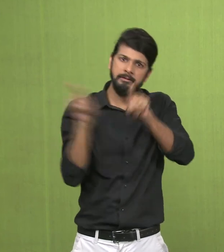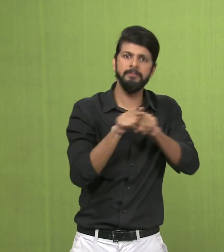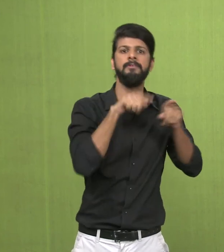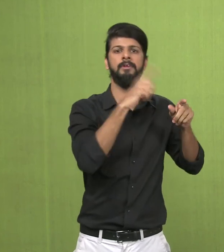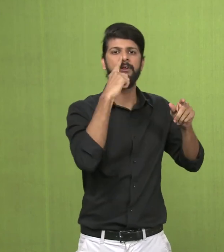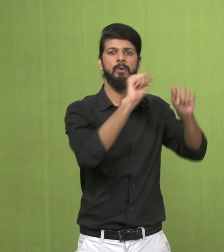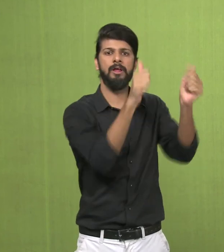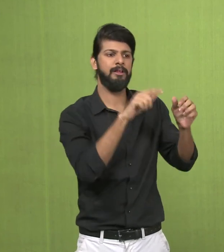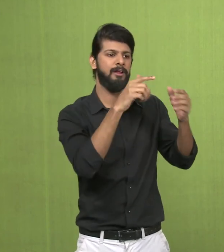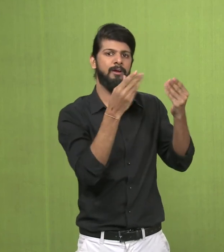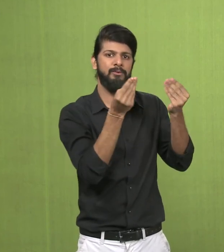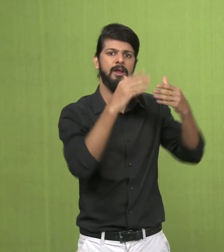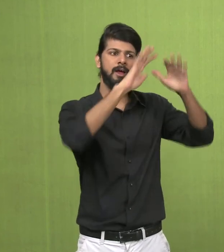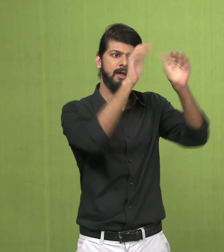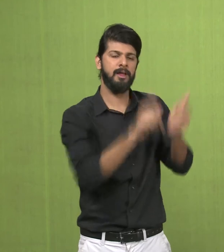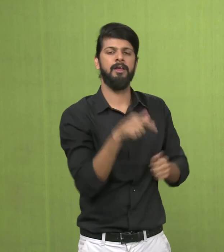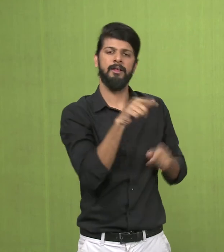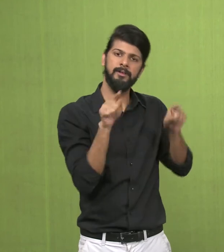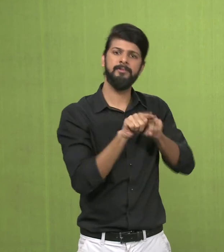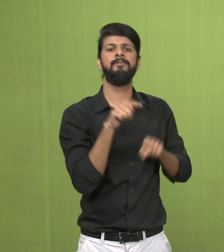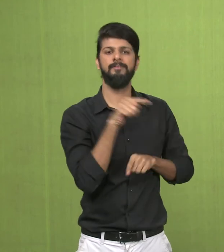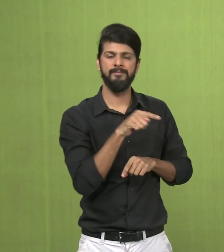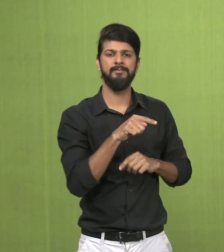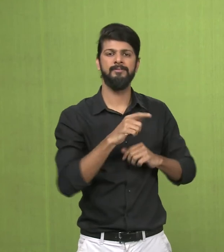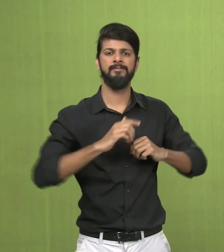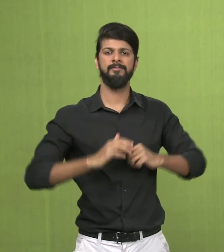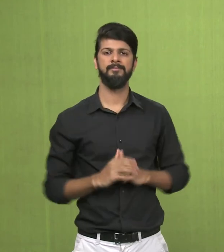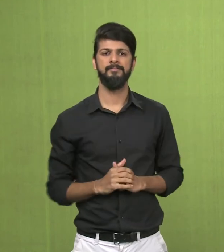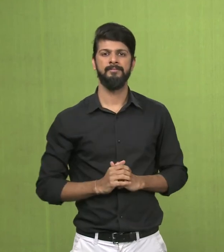is used for the depiction of this statue, this sculpture.